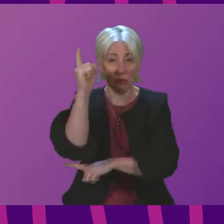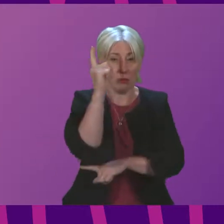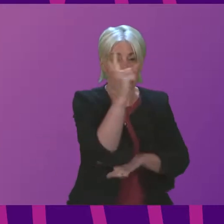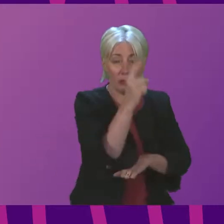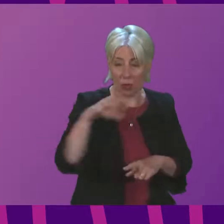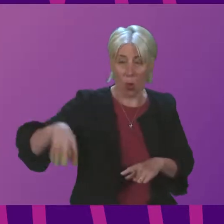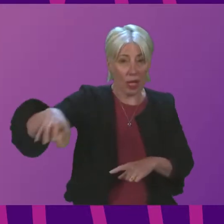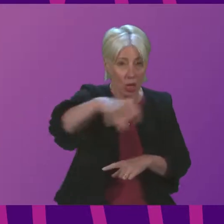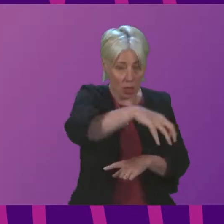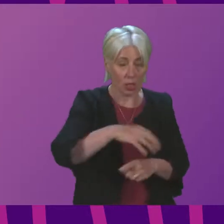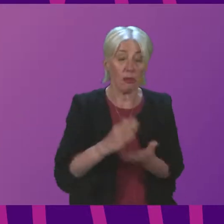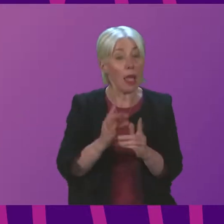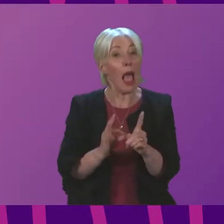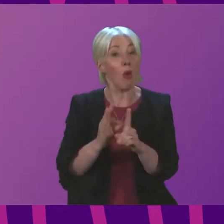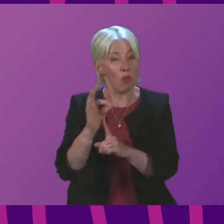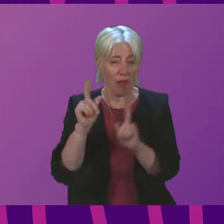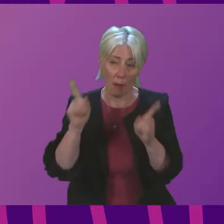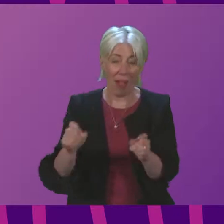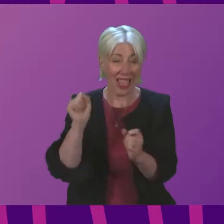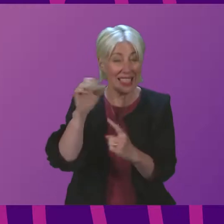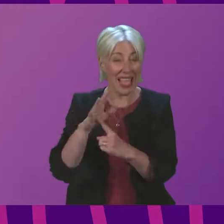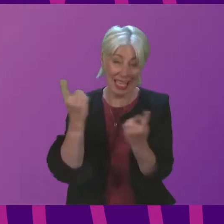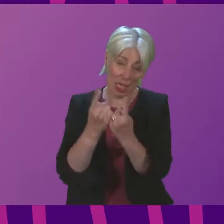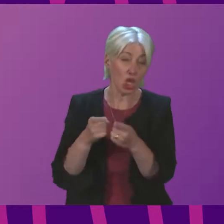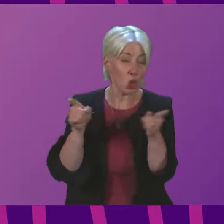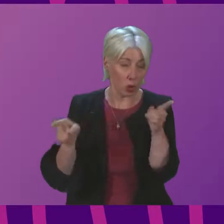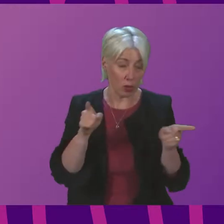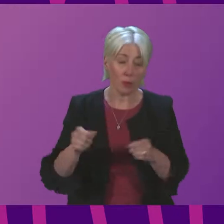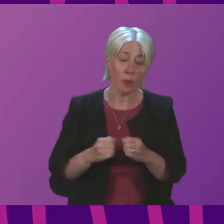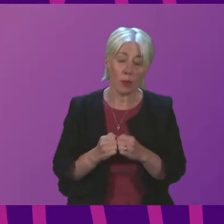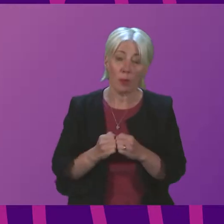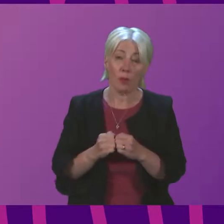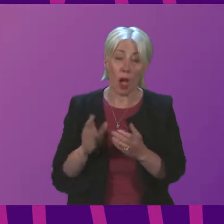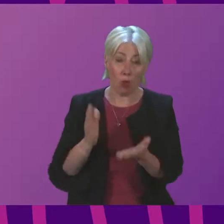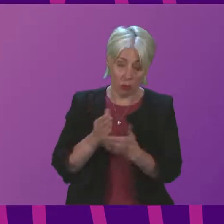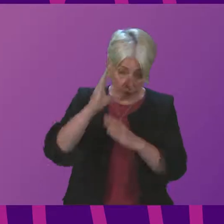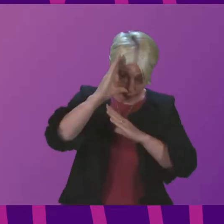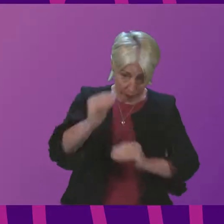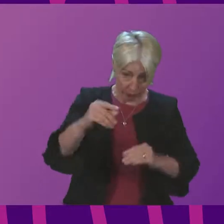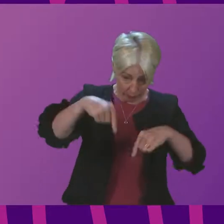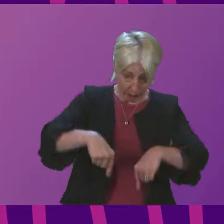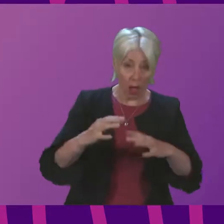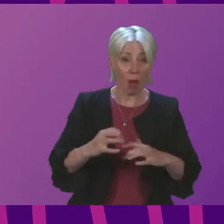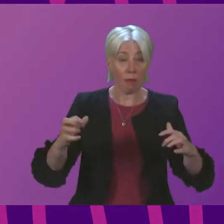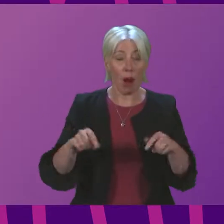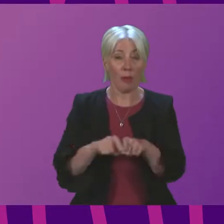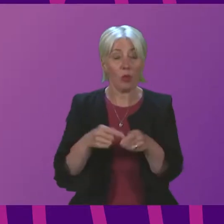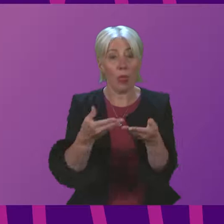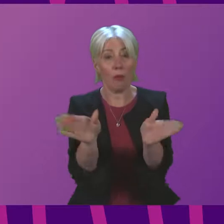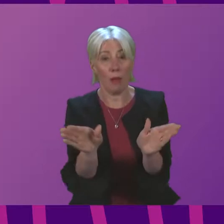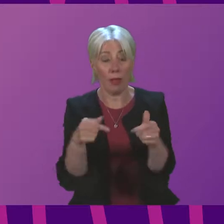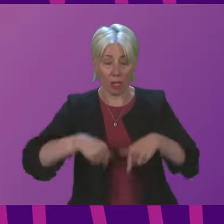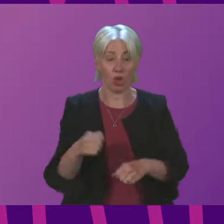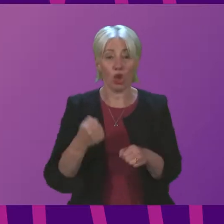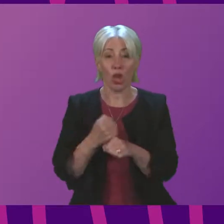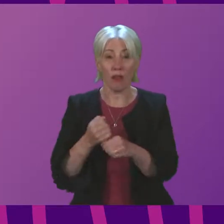we continue to focus on this as a key issue. I would want to assure Parliament and members of the public that the focus of the Scottish